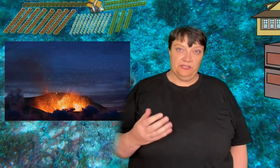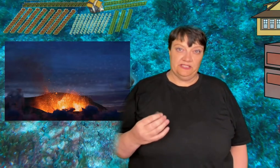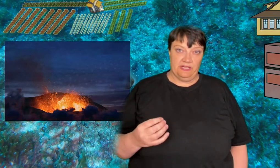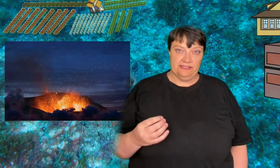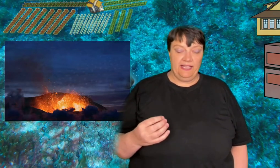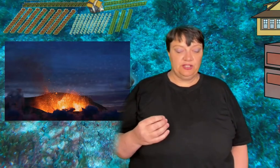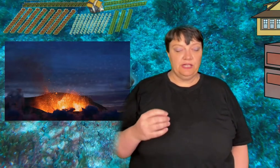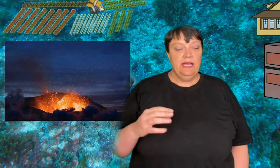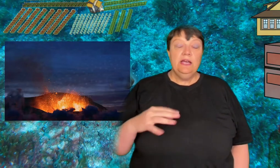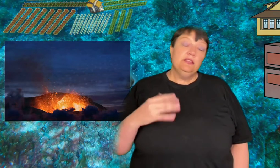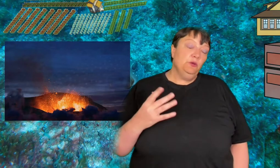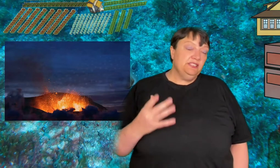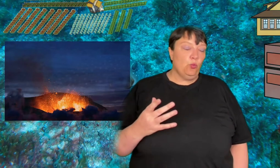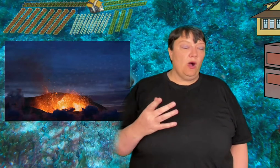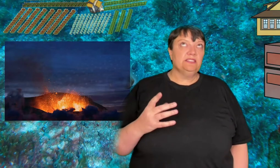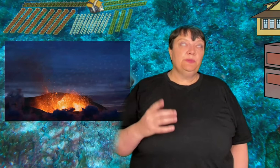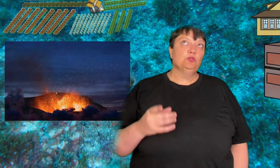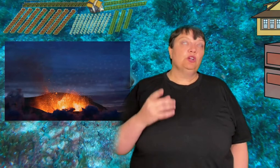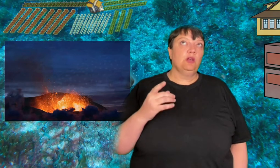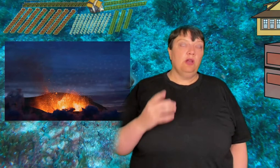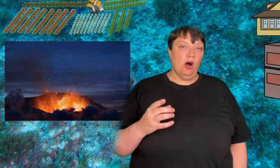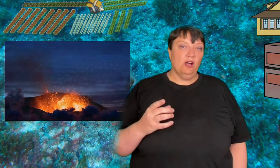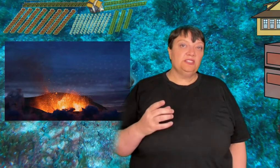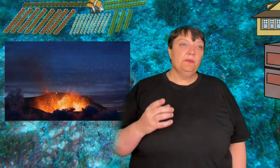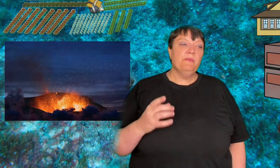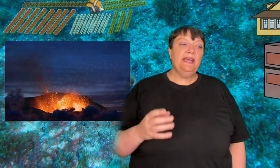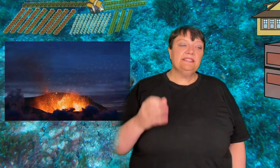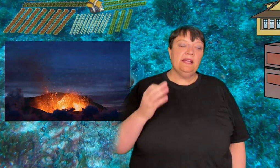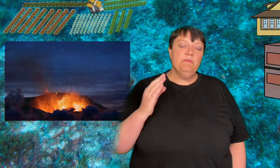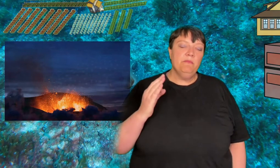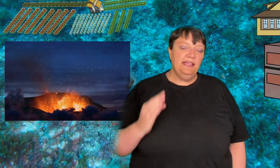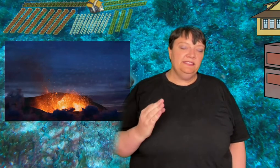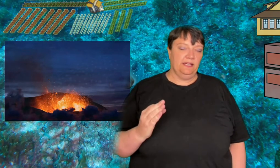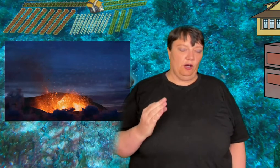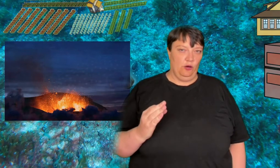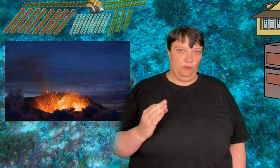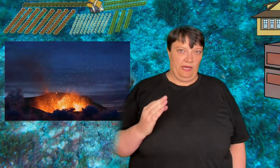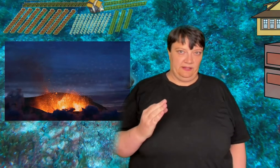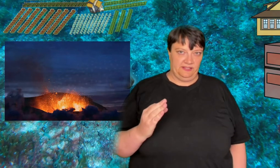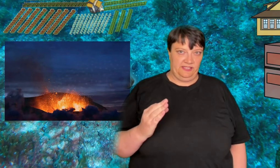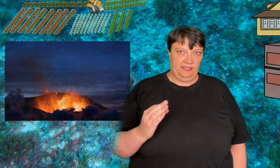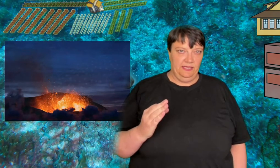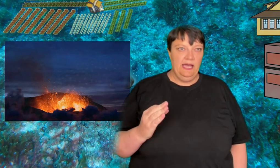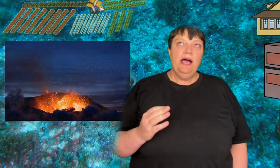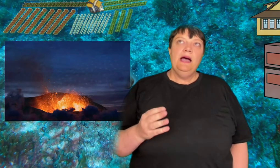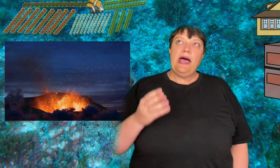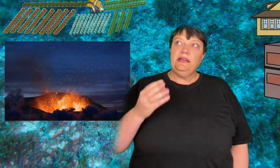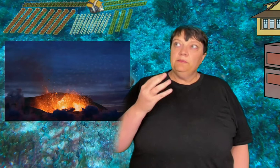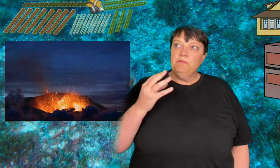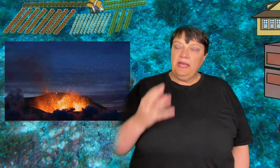-apocalyptic civilization. The reason why is because glass makes an amazing home under the sea